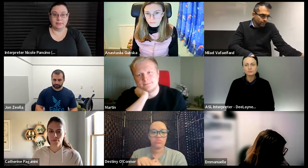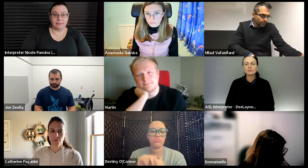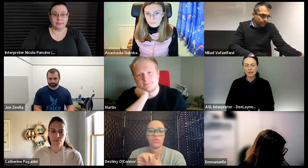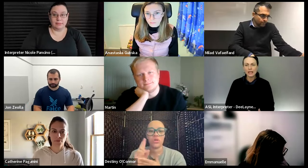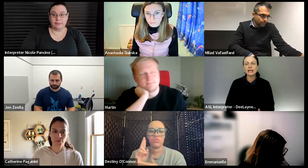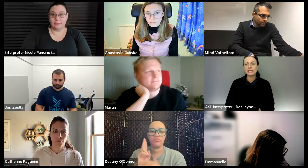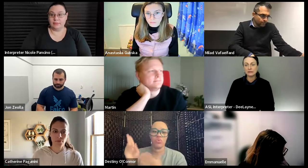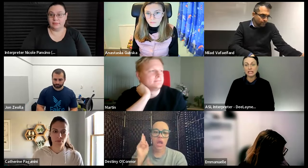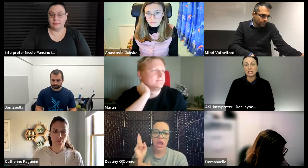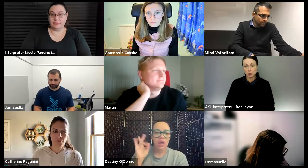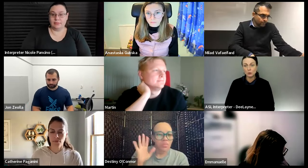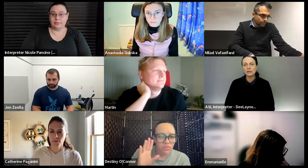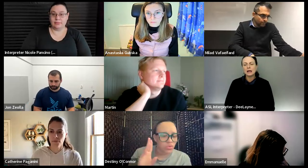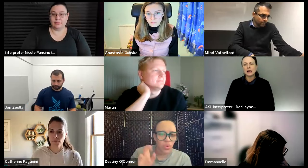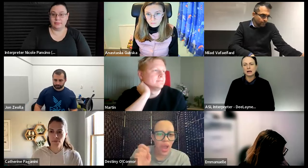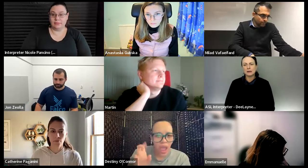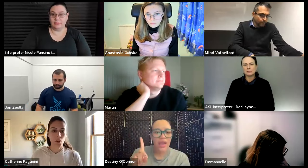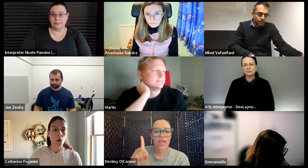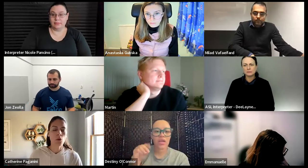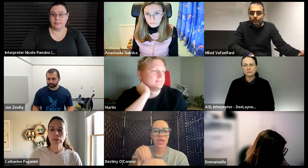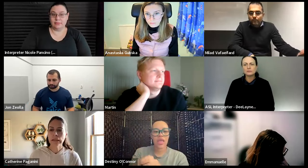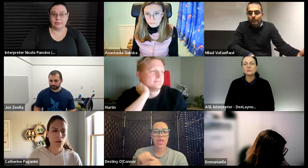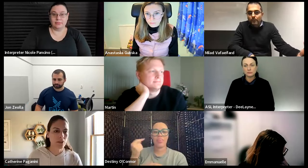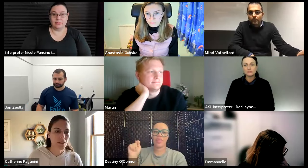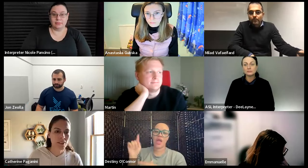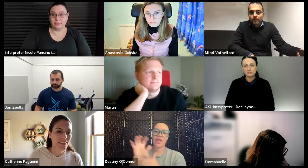in the eu um